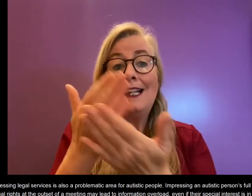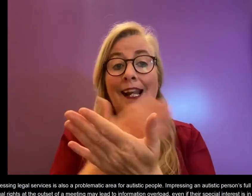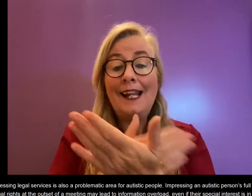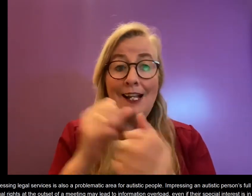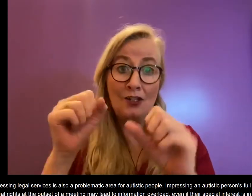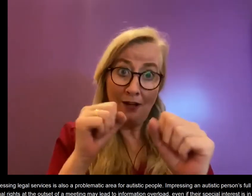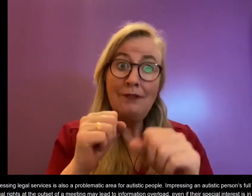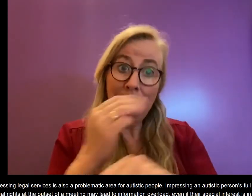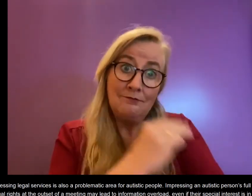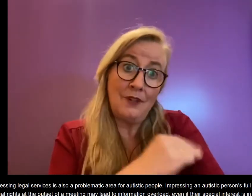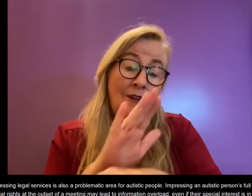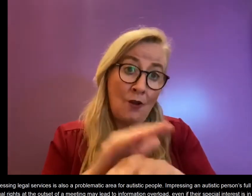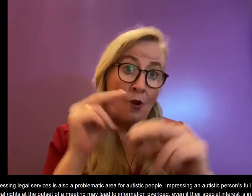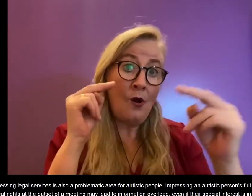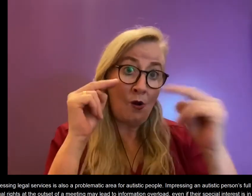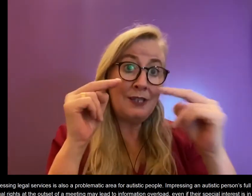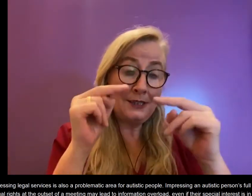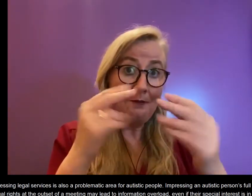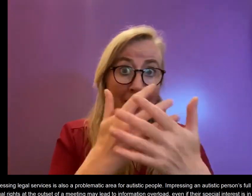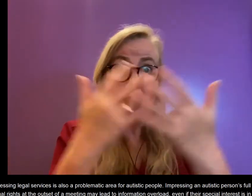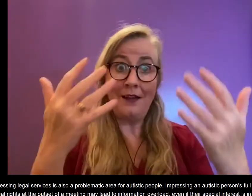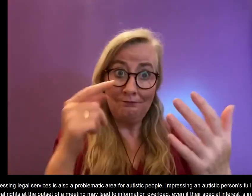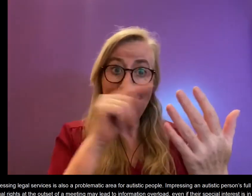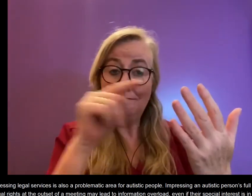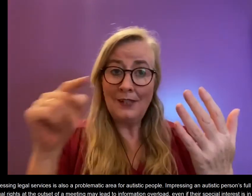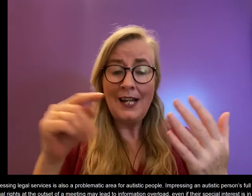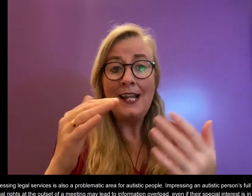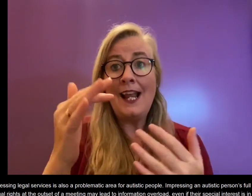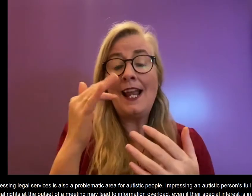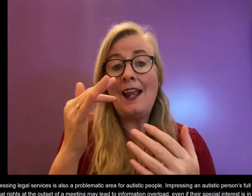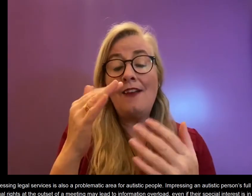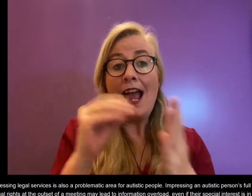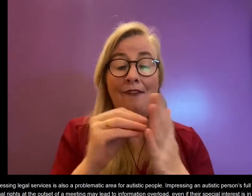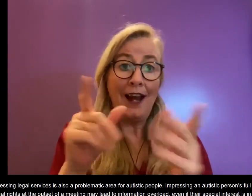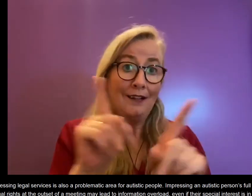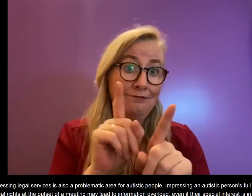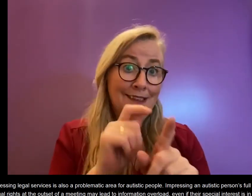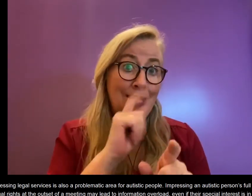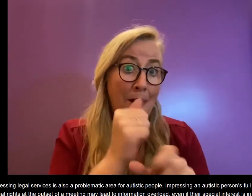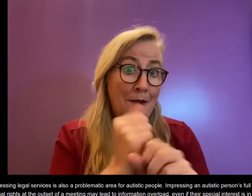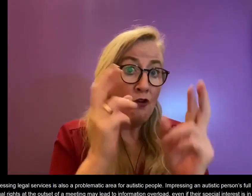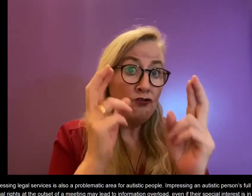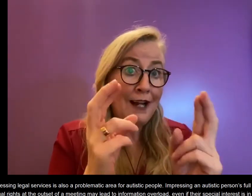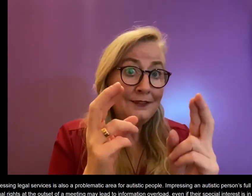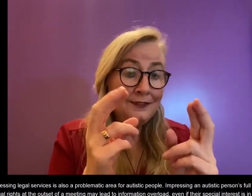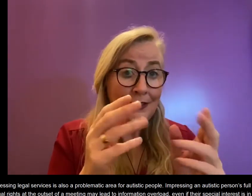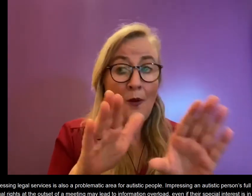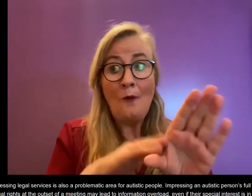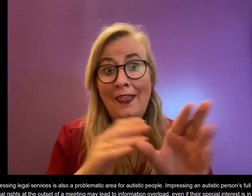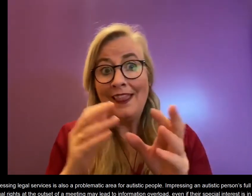Accessing legal services is also problematic for autistic people in a lot of areas. Impressing their full set of rights onto a client at the outset of